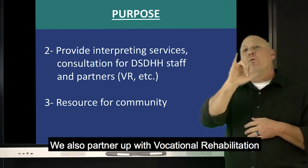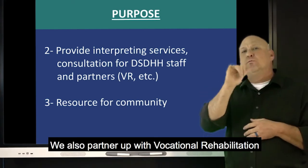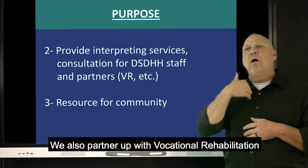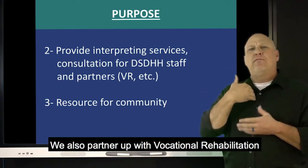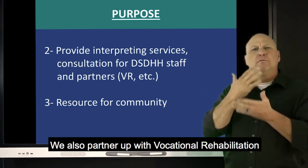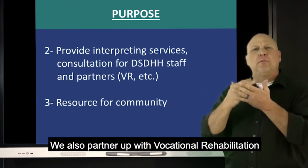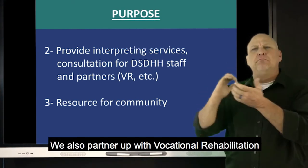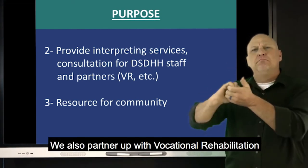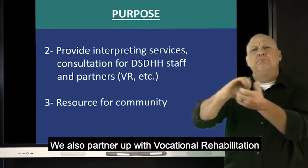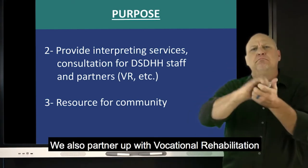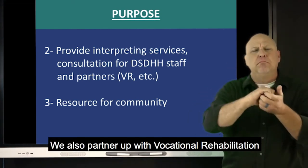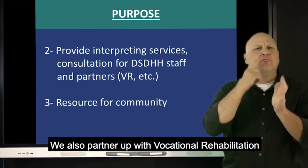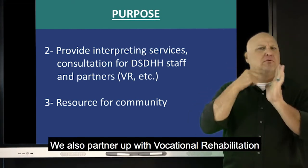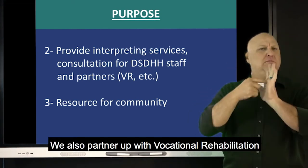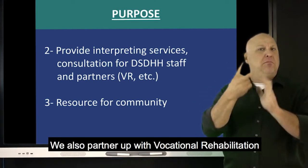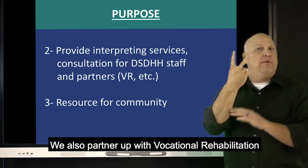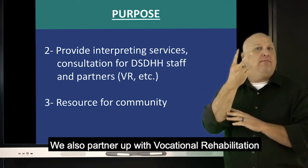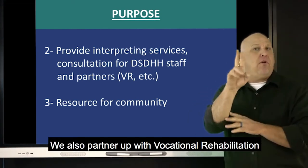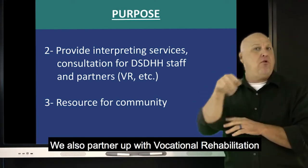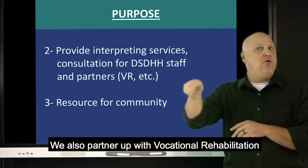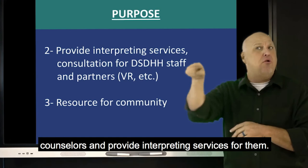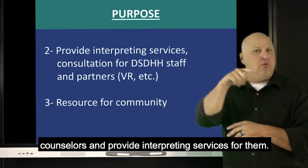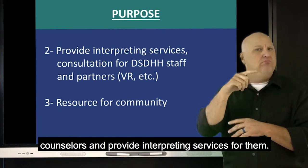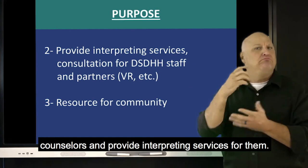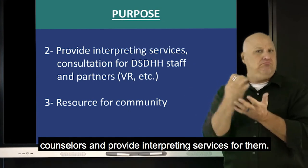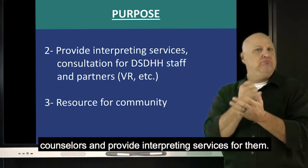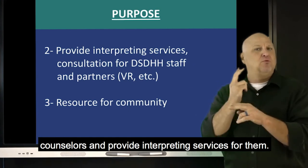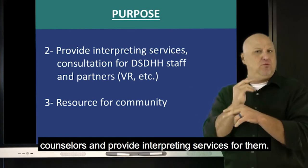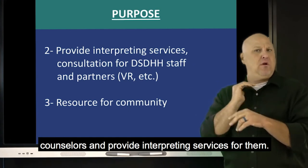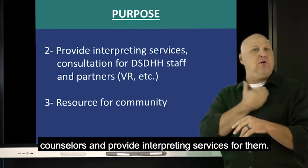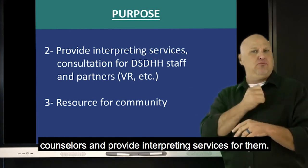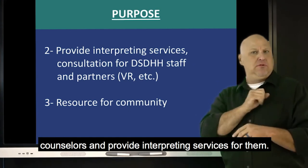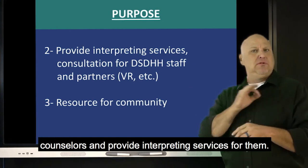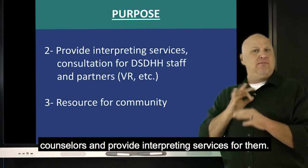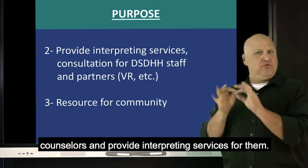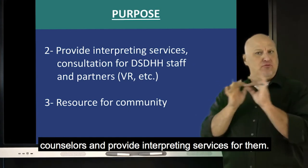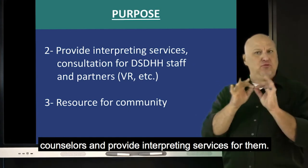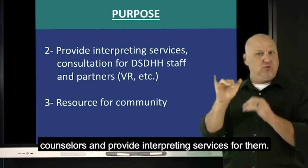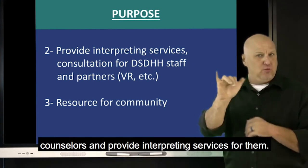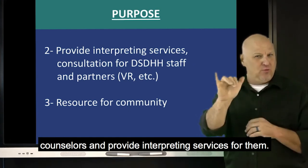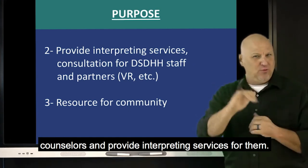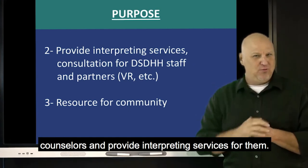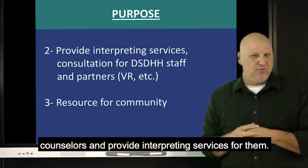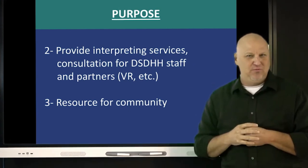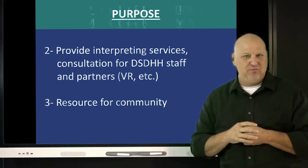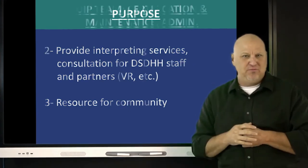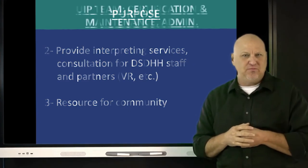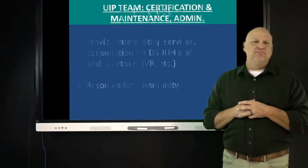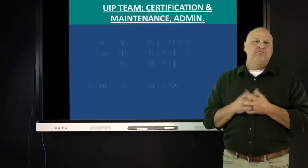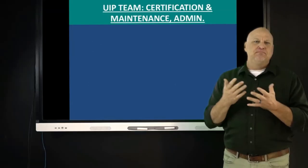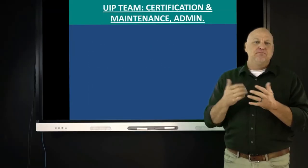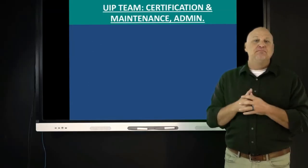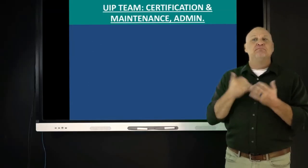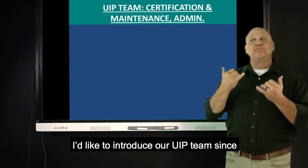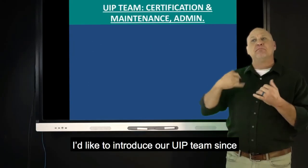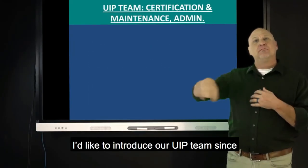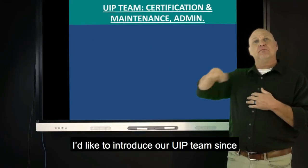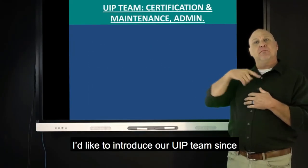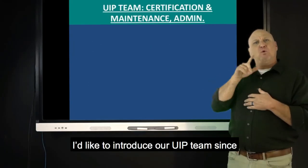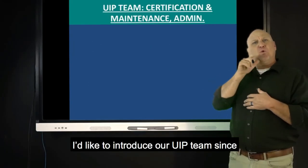staff North and South. Also, we interpret for Vocational Rehabilitation, who is a partner of